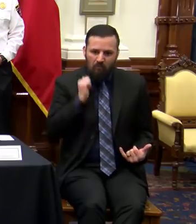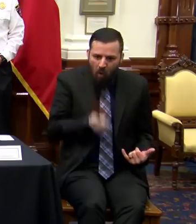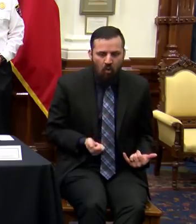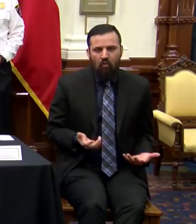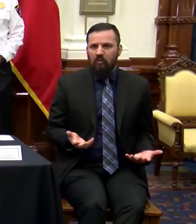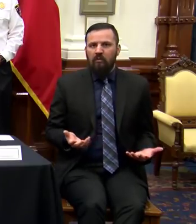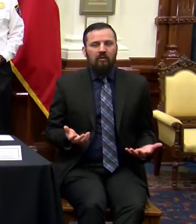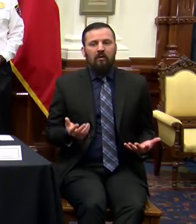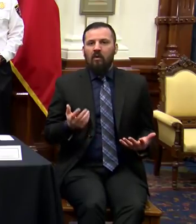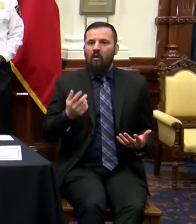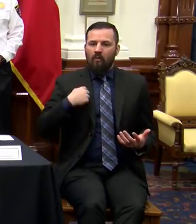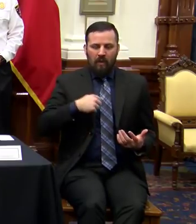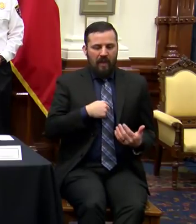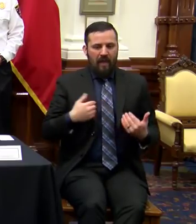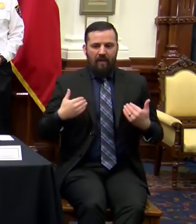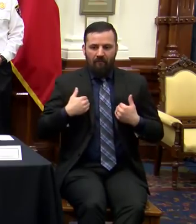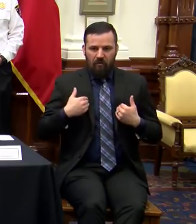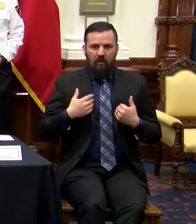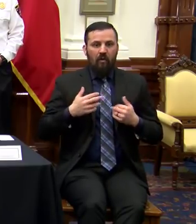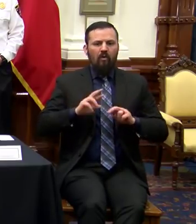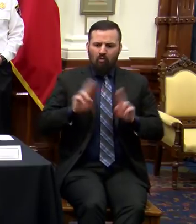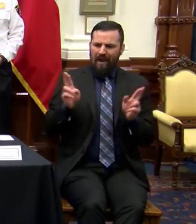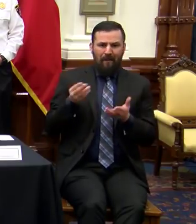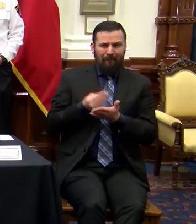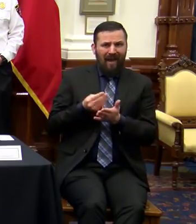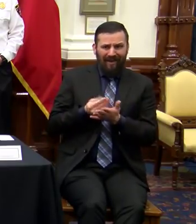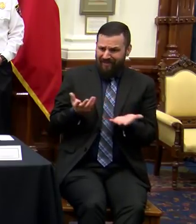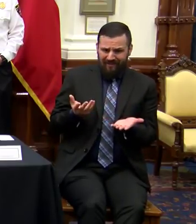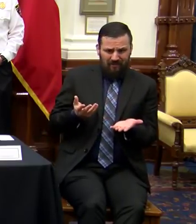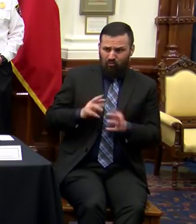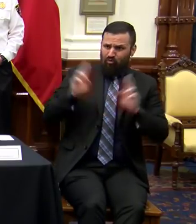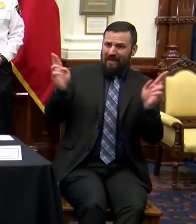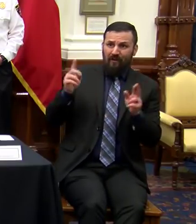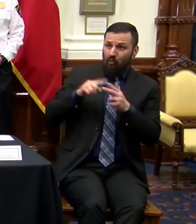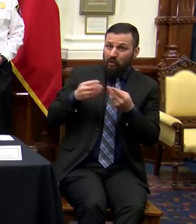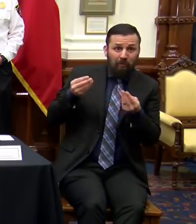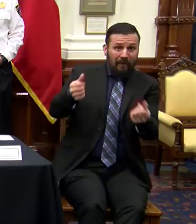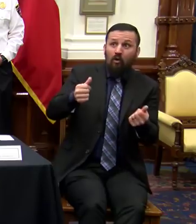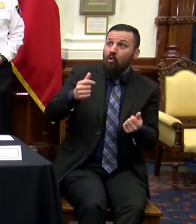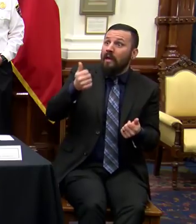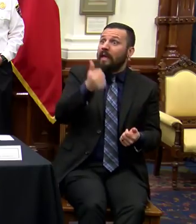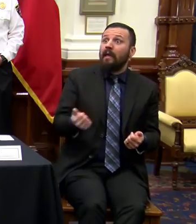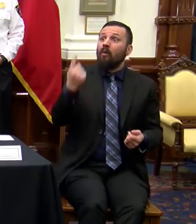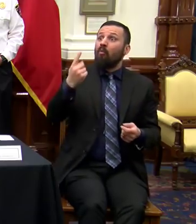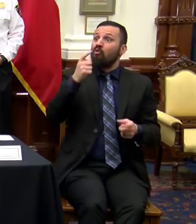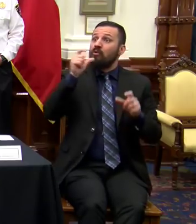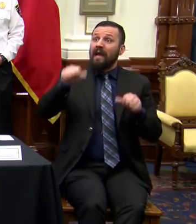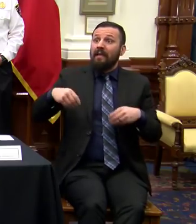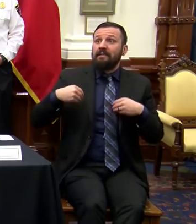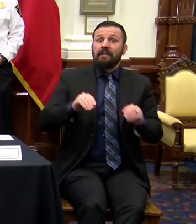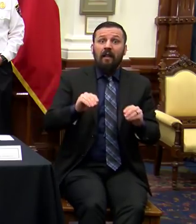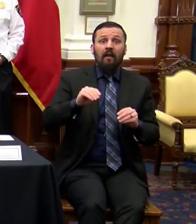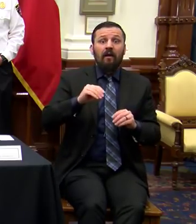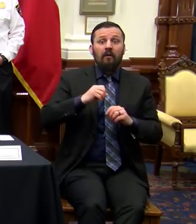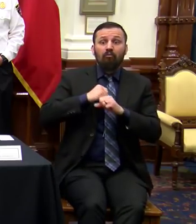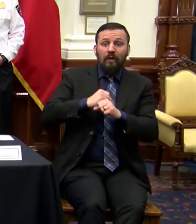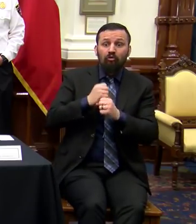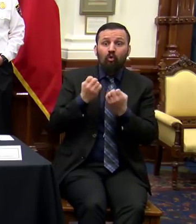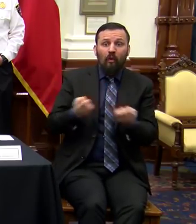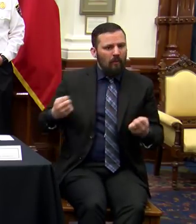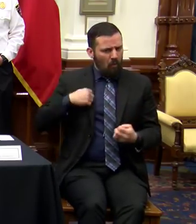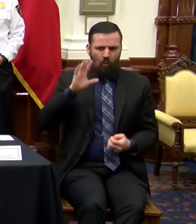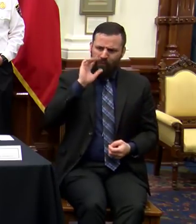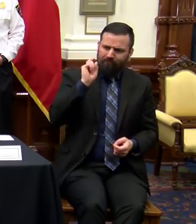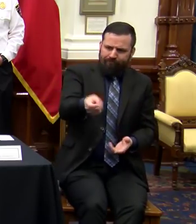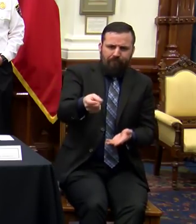day. And we have ready money to pay for anybody who can sell PPE to us. We'll cut you a check on the